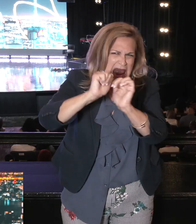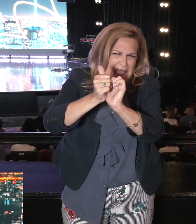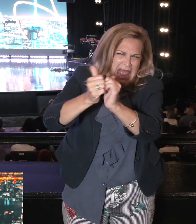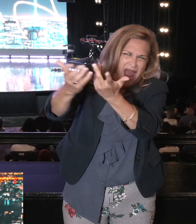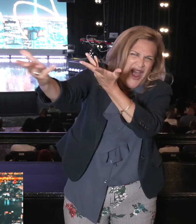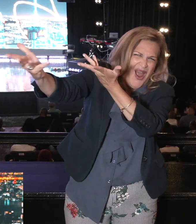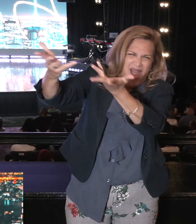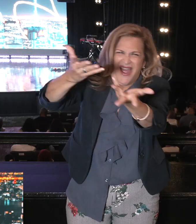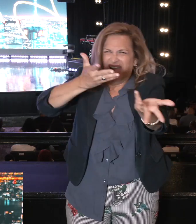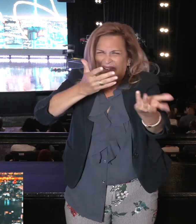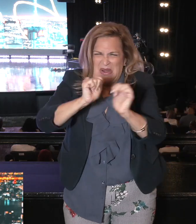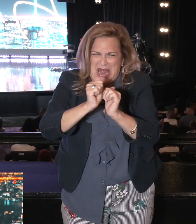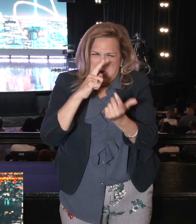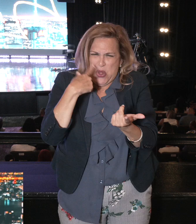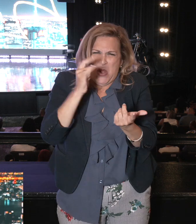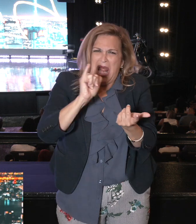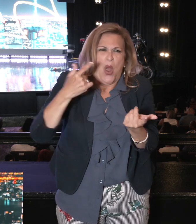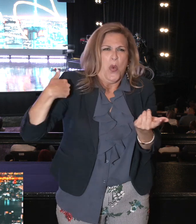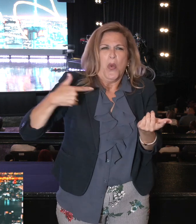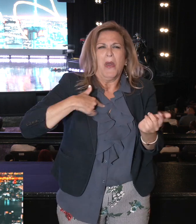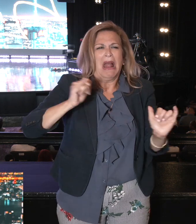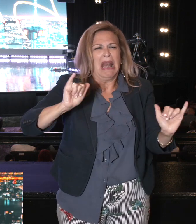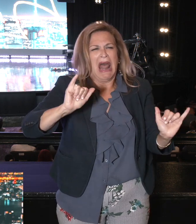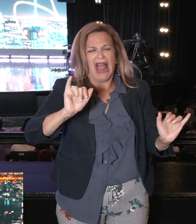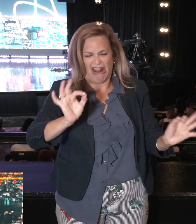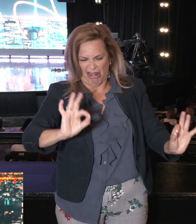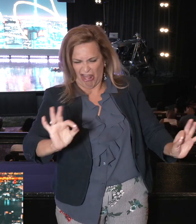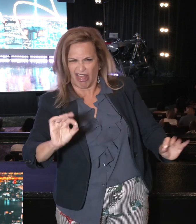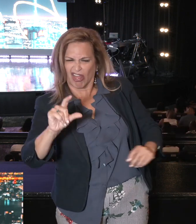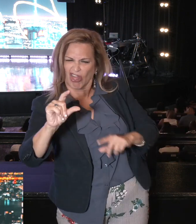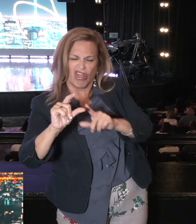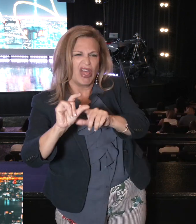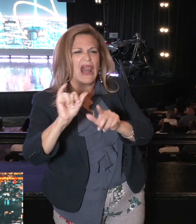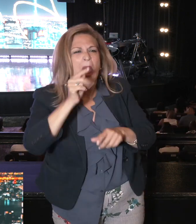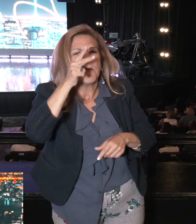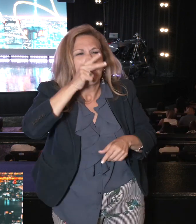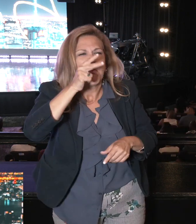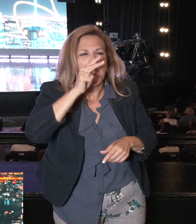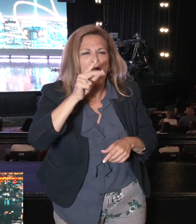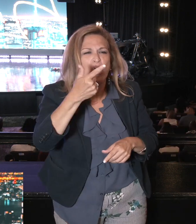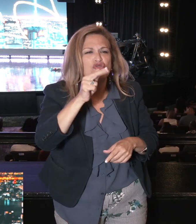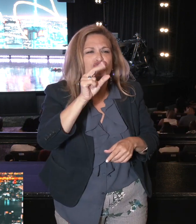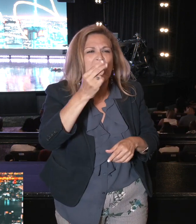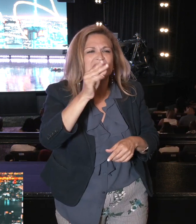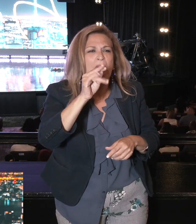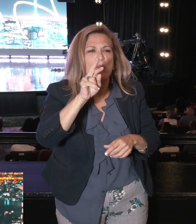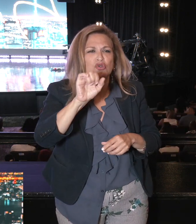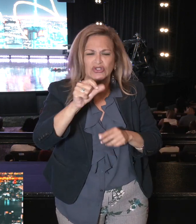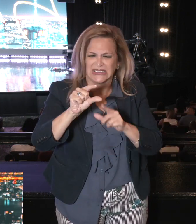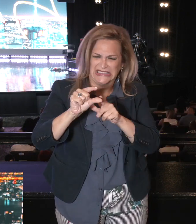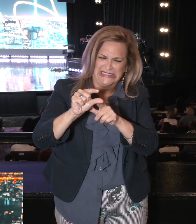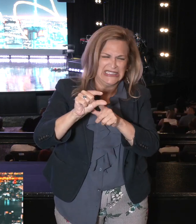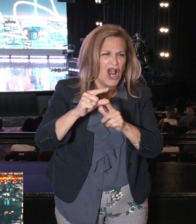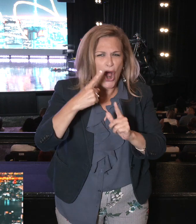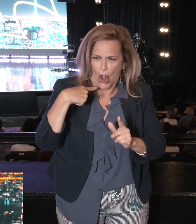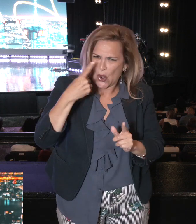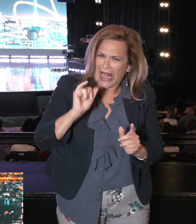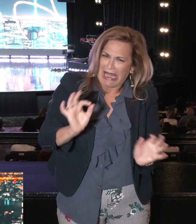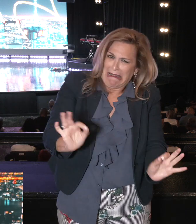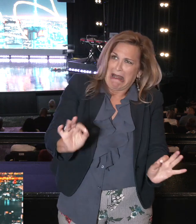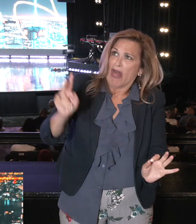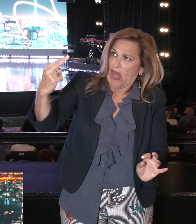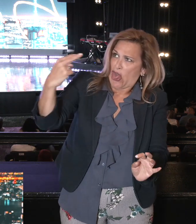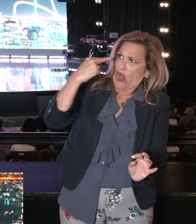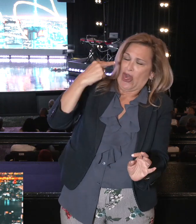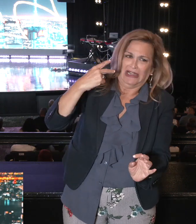we can't do this. We look like grasshoppers. We look like bugs in their eyes. That's what they were saying. We can't. We just